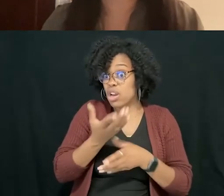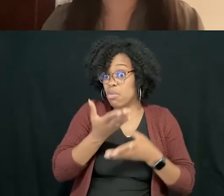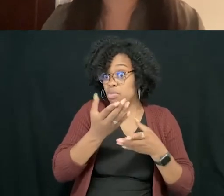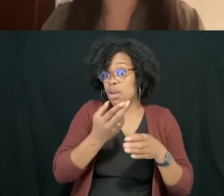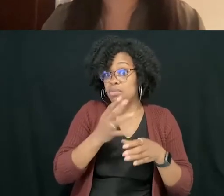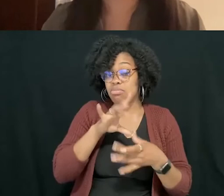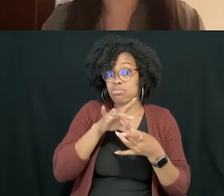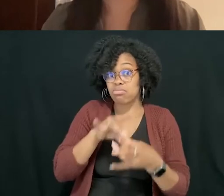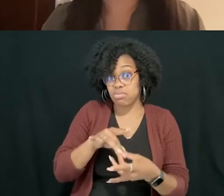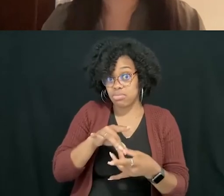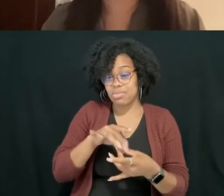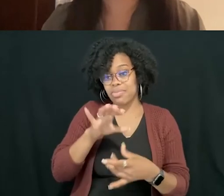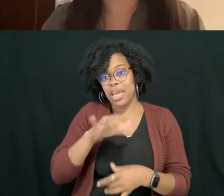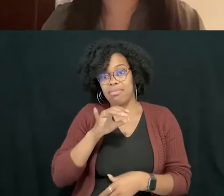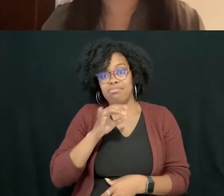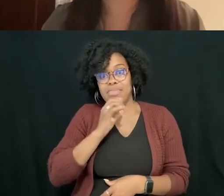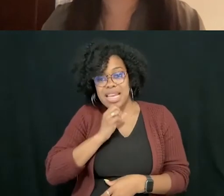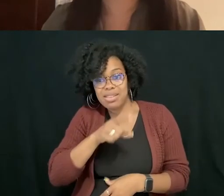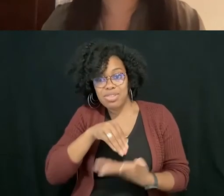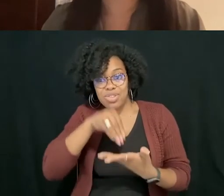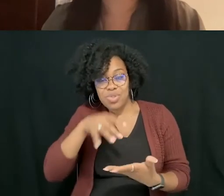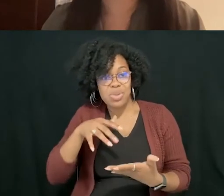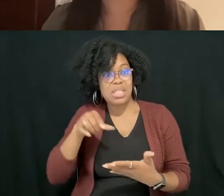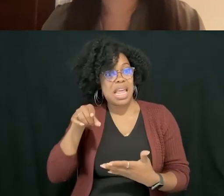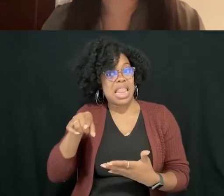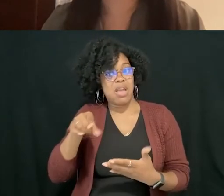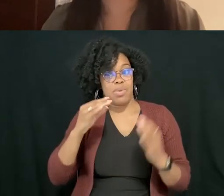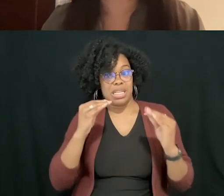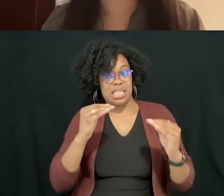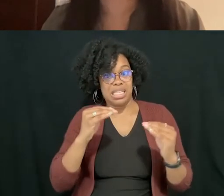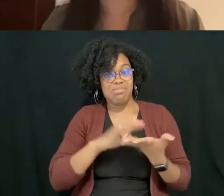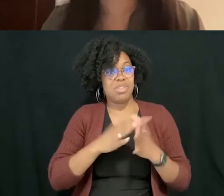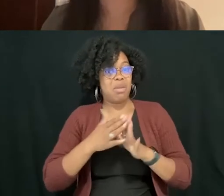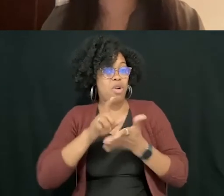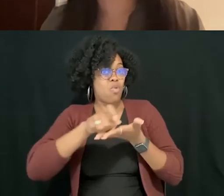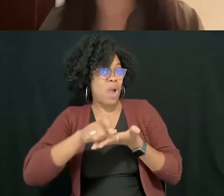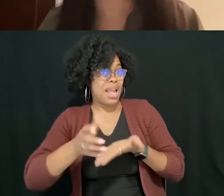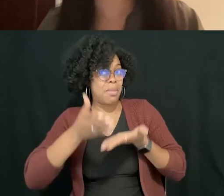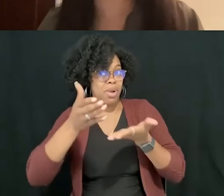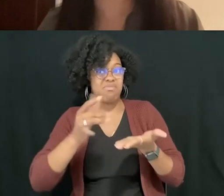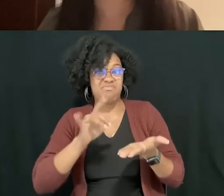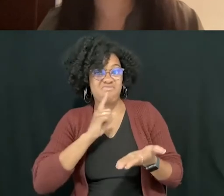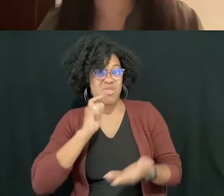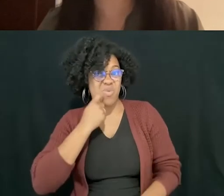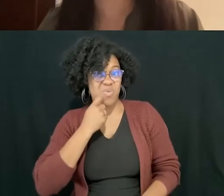class at the age of the, of the students that they were teaching as a writing prompt. So that was super cool. And the second way is